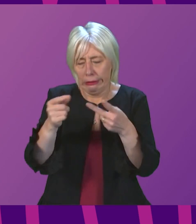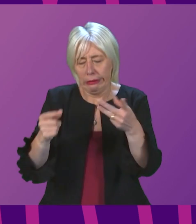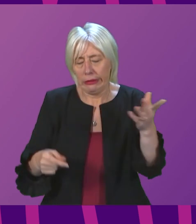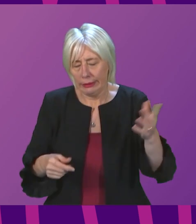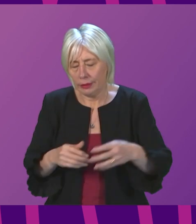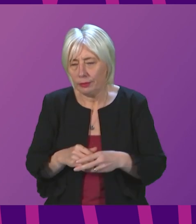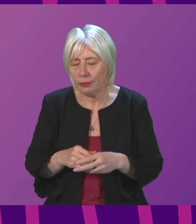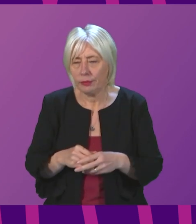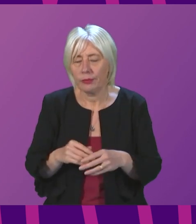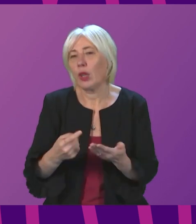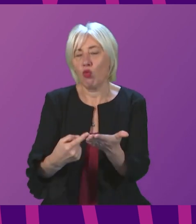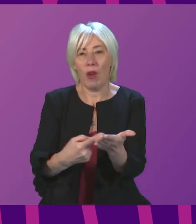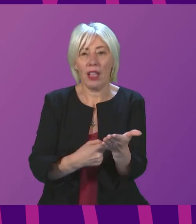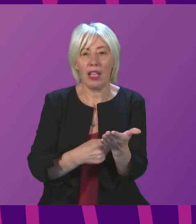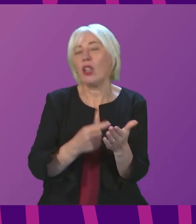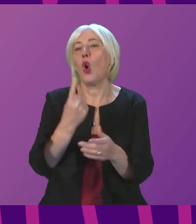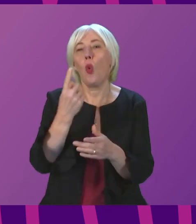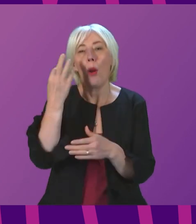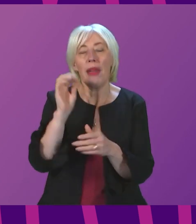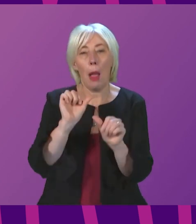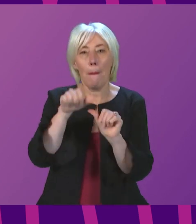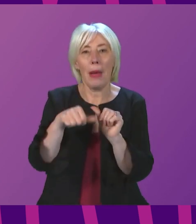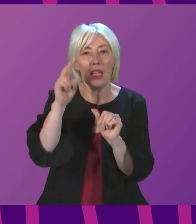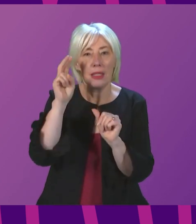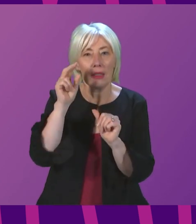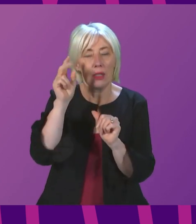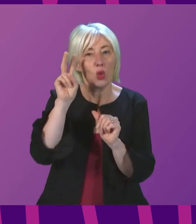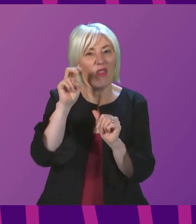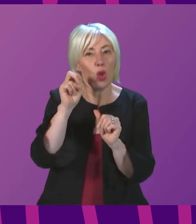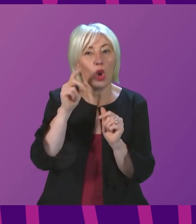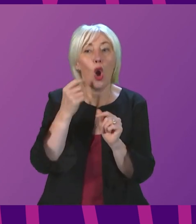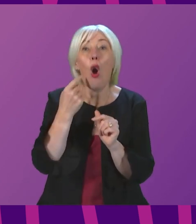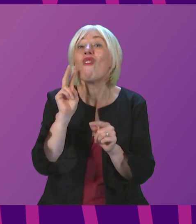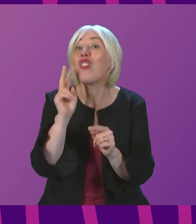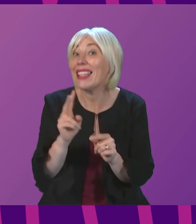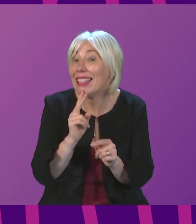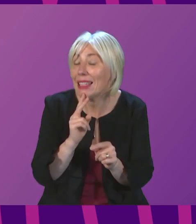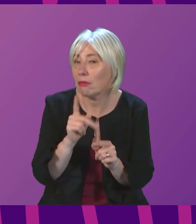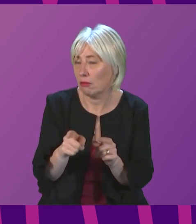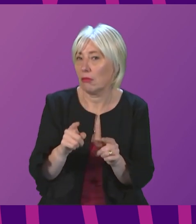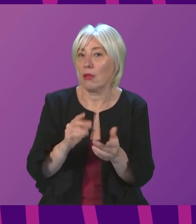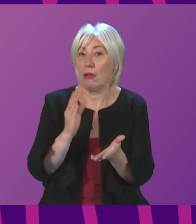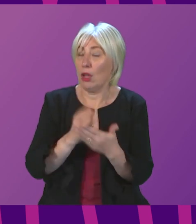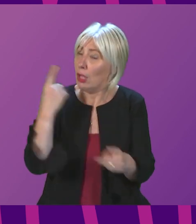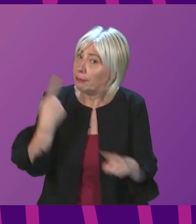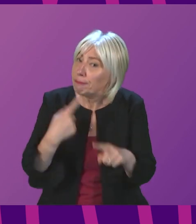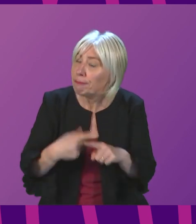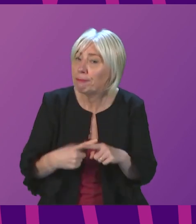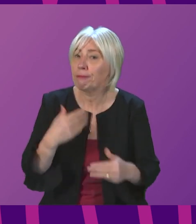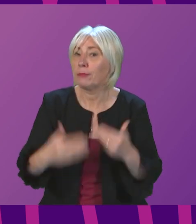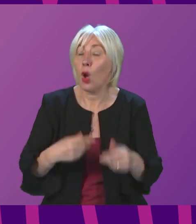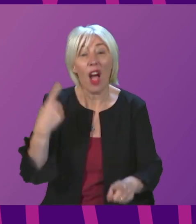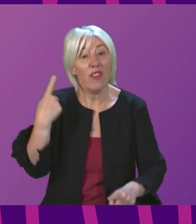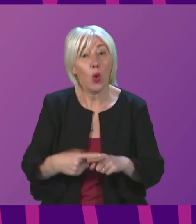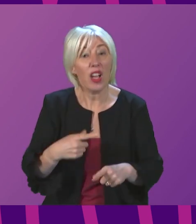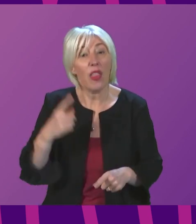regulations come into force at one minute past midnight tomorrow morning. That is Friday. Why are we trying to do this as quickly as possible and perhaps even more quickly than we first